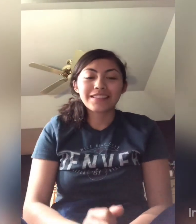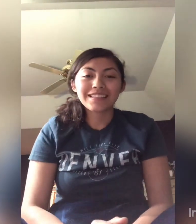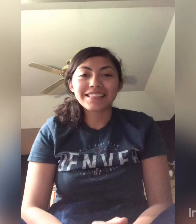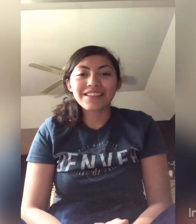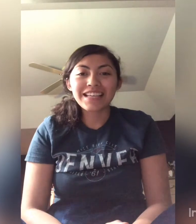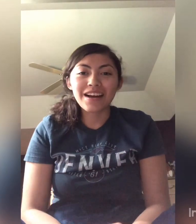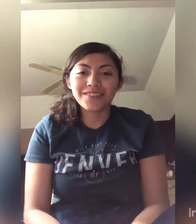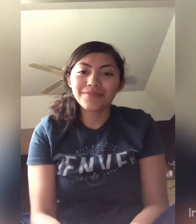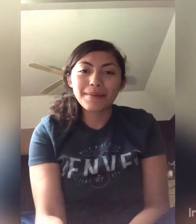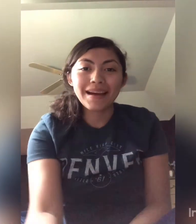Chao, chao. Bye, bye.